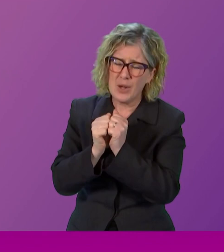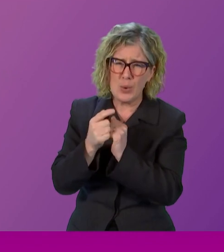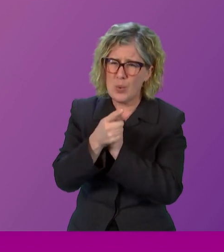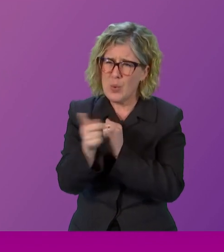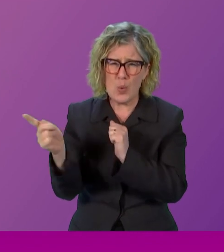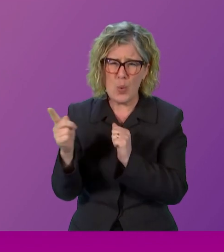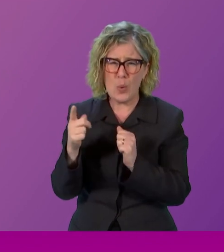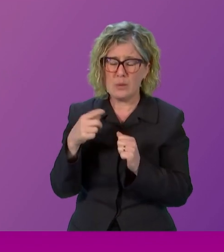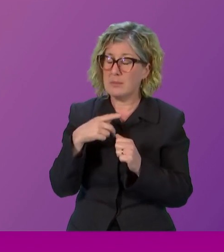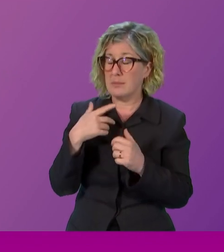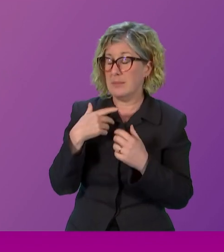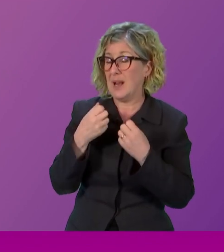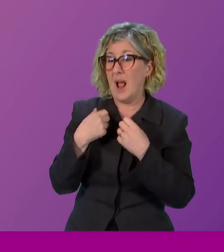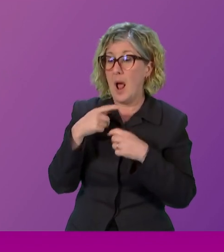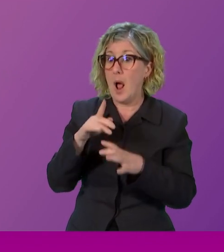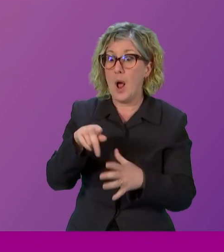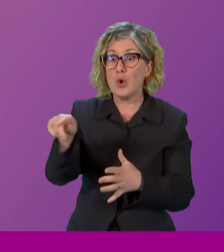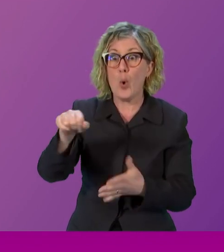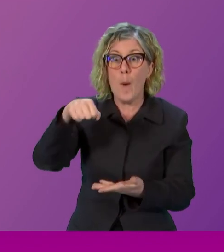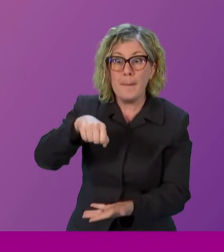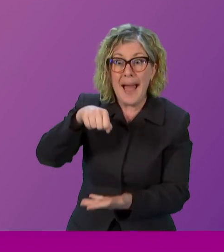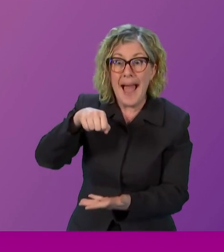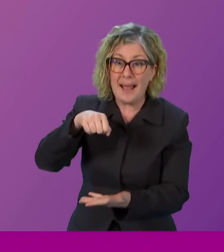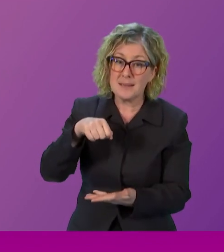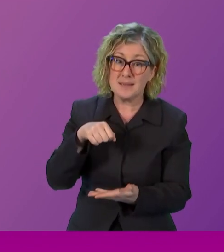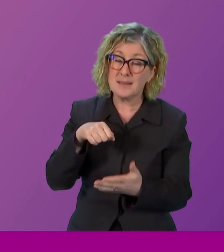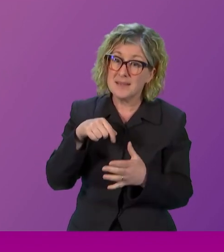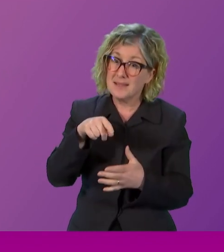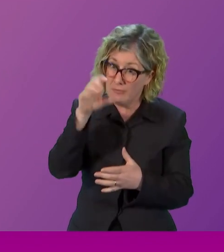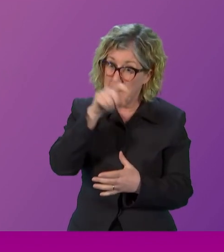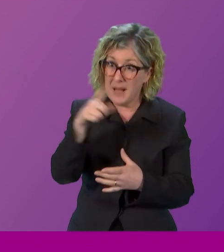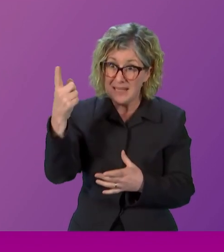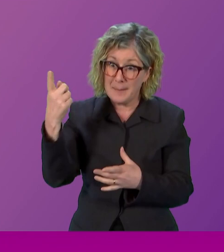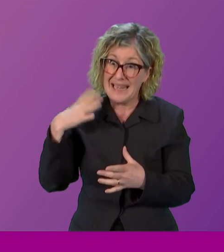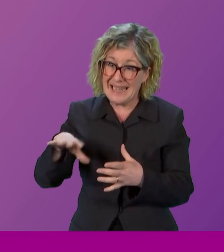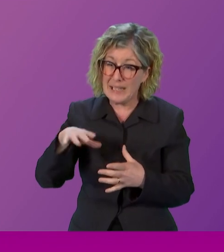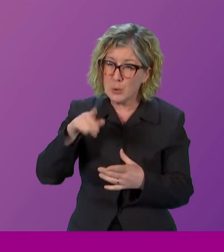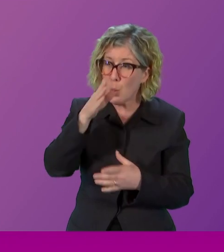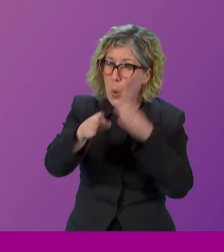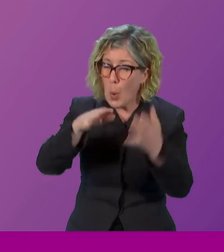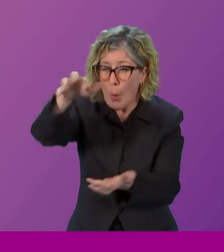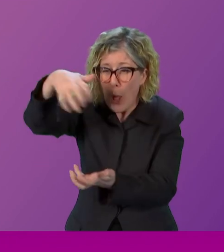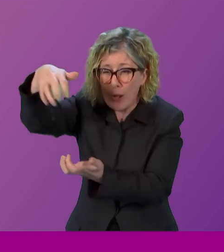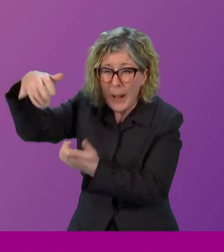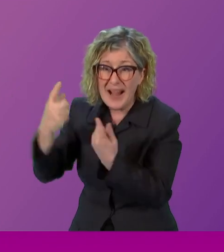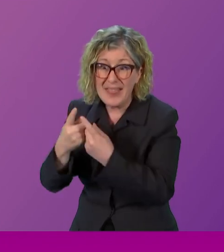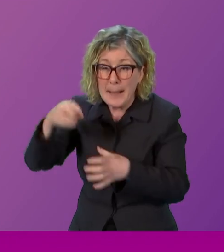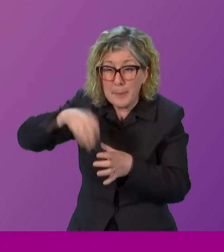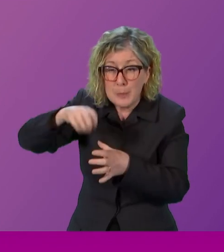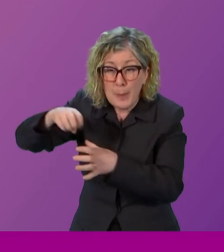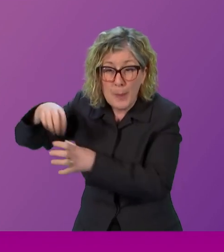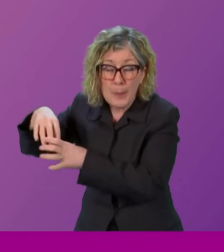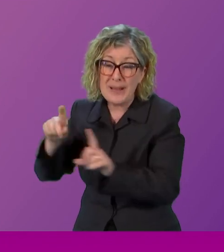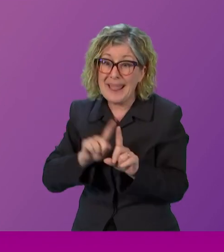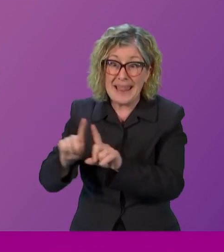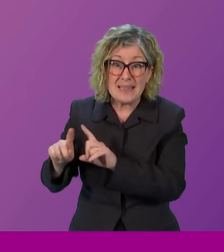do take forever to go out and source the items. On your knees, my knees are cut while you're